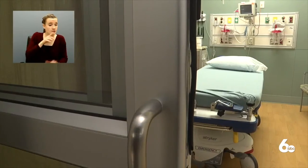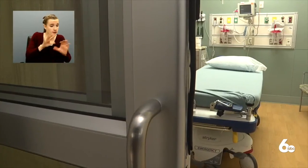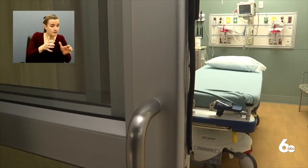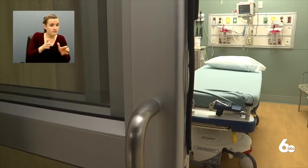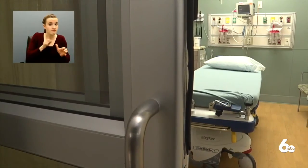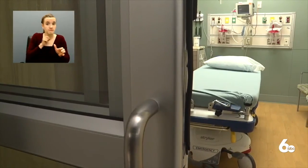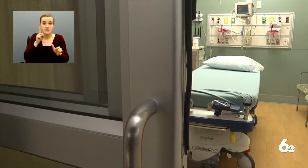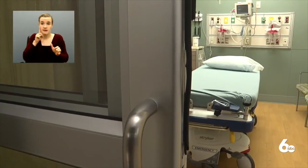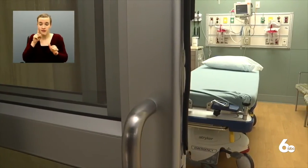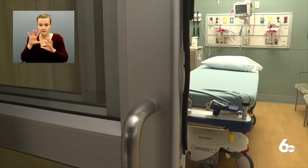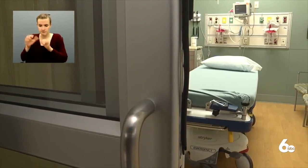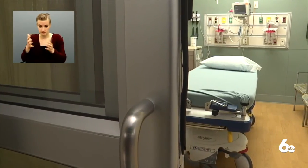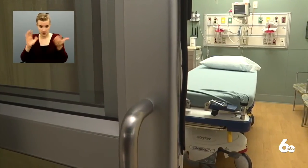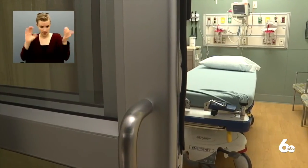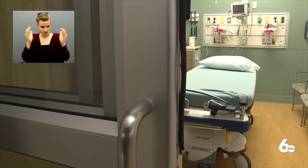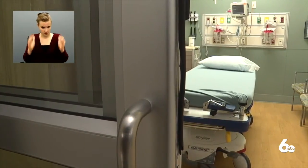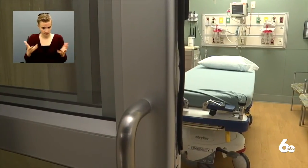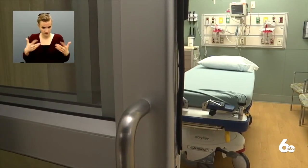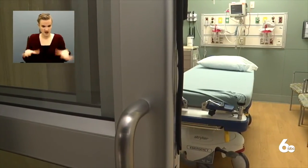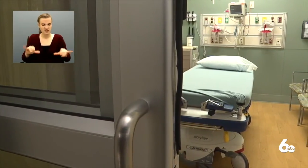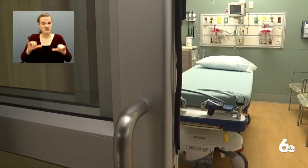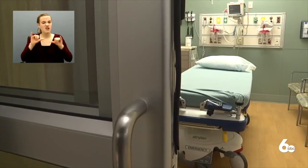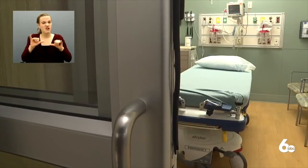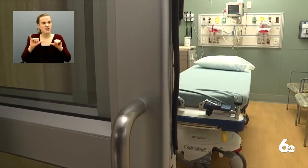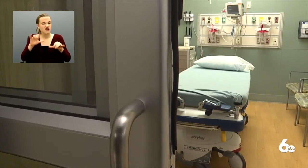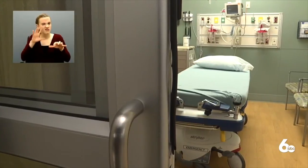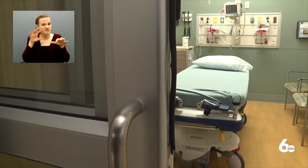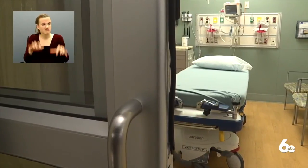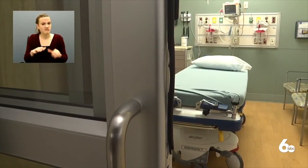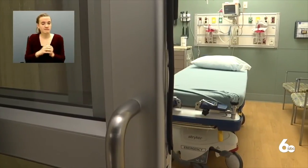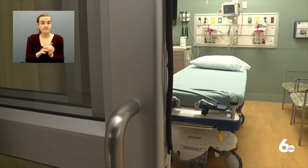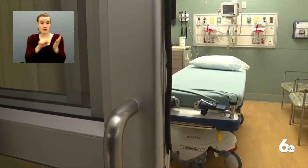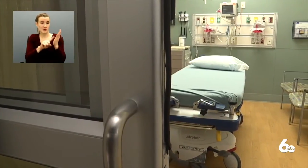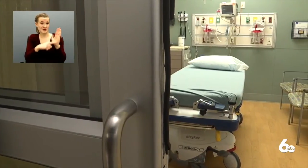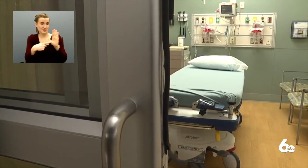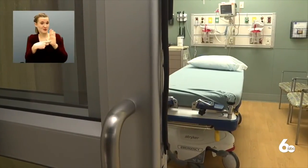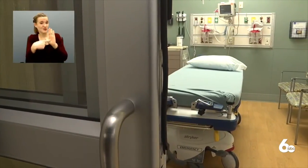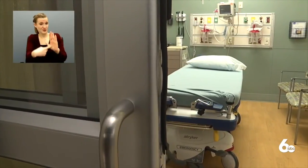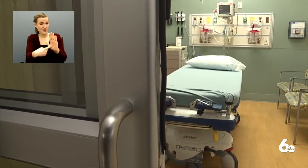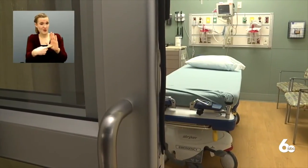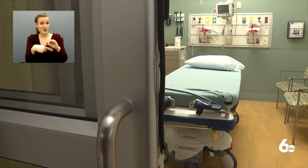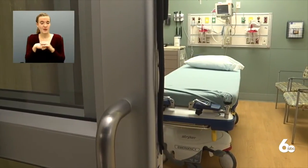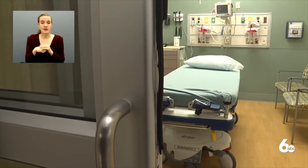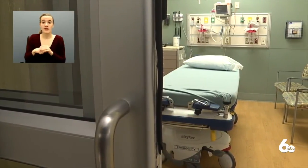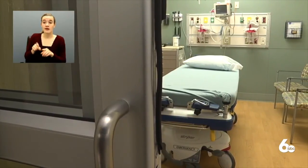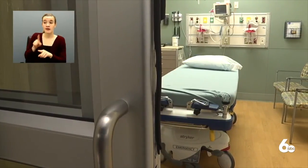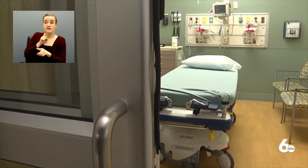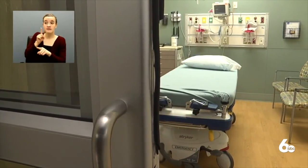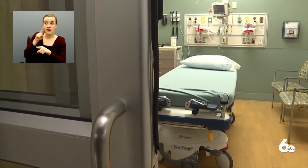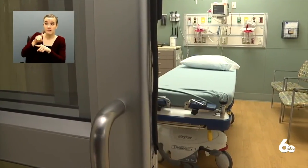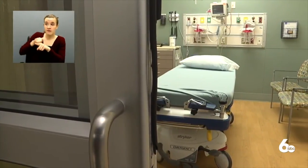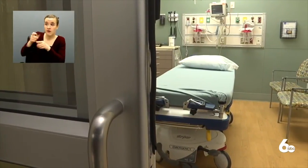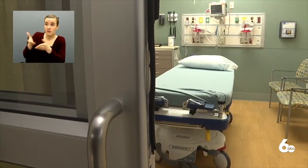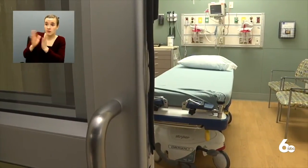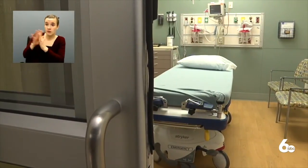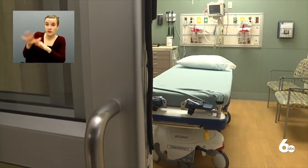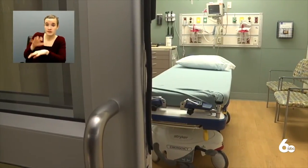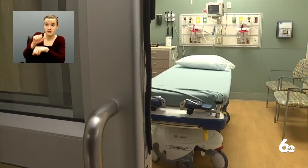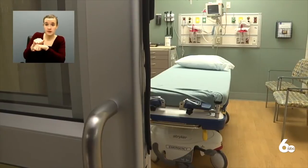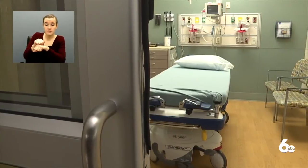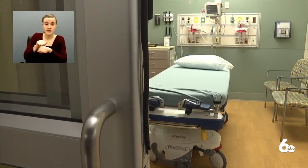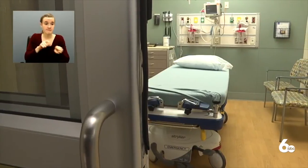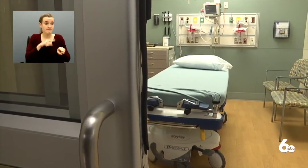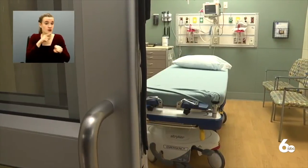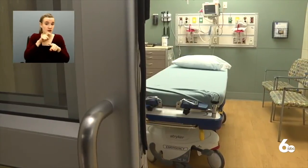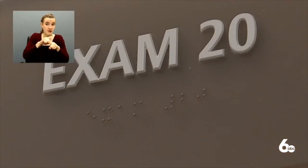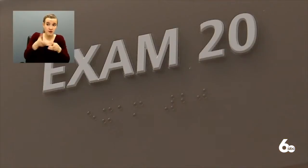When they compared the data, what they found was shocking. Deaf and hard of hearing folks being about two times more likely